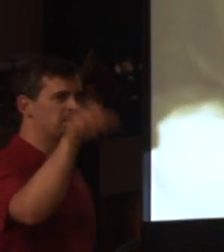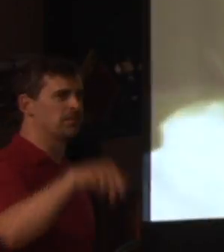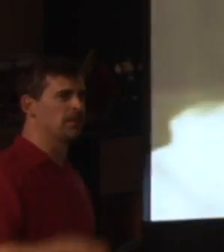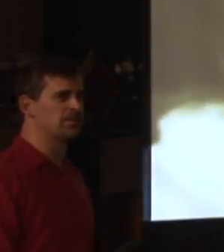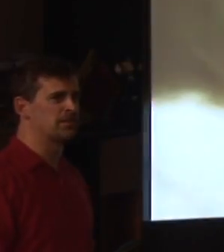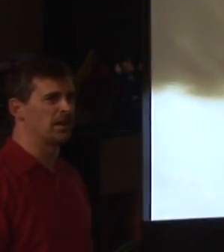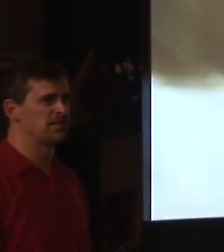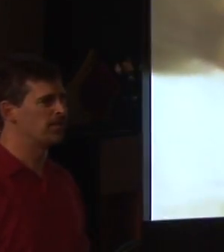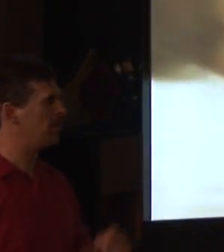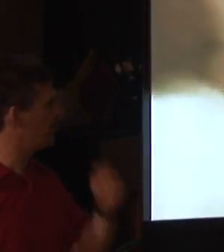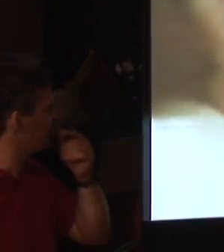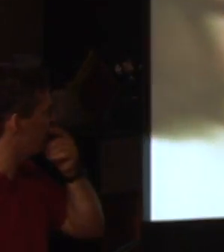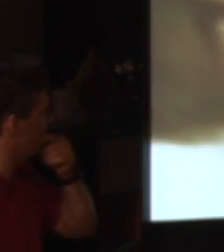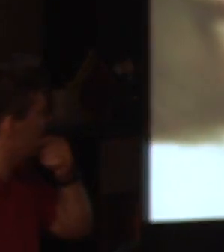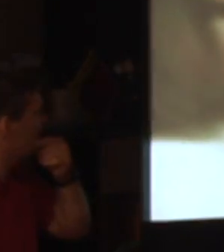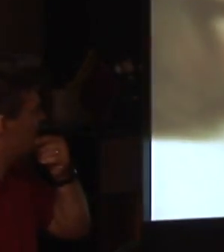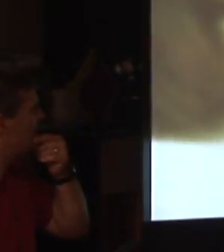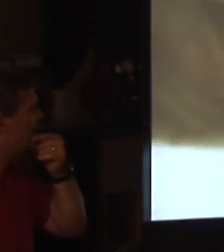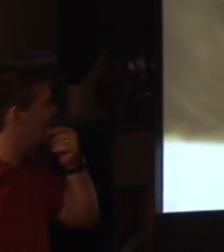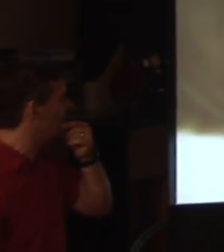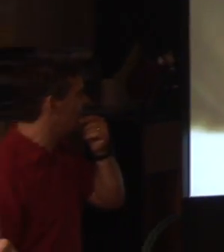All right, let's ask him on.